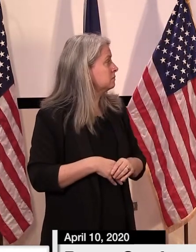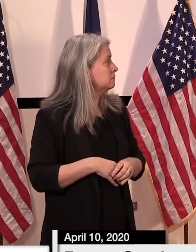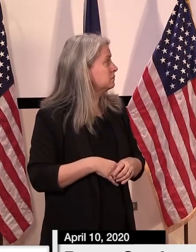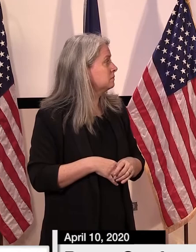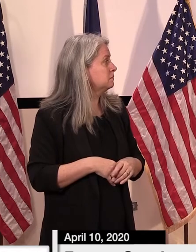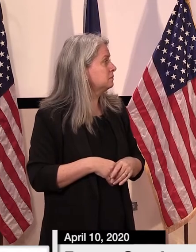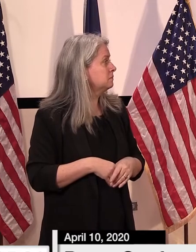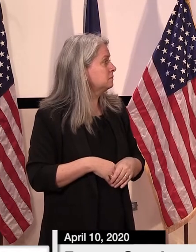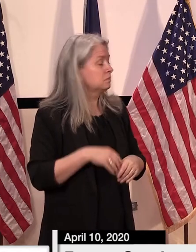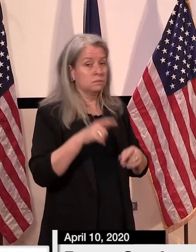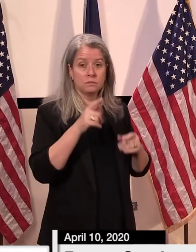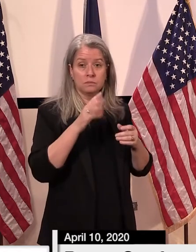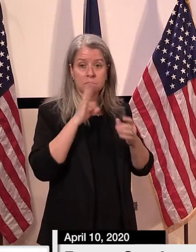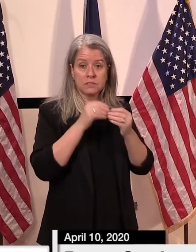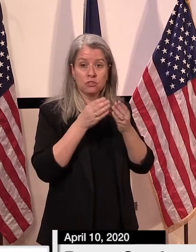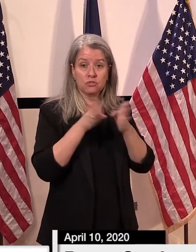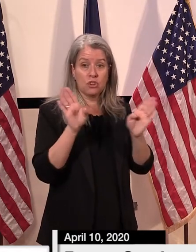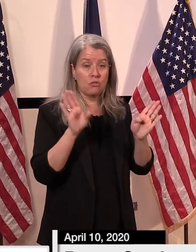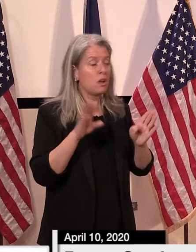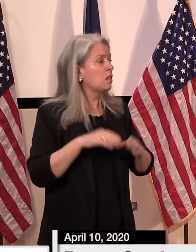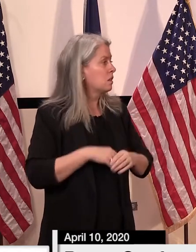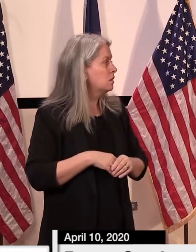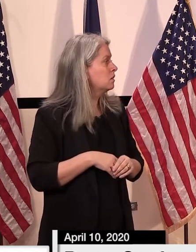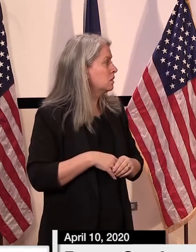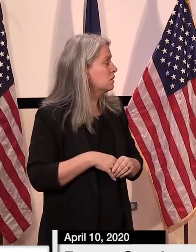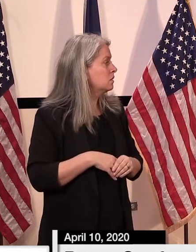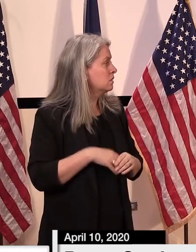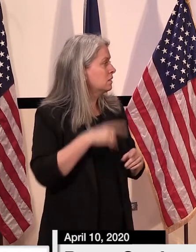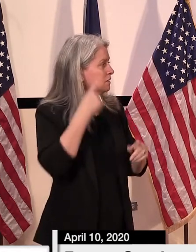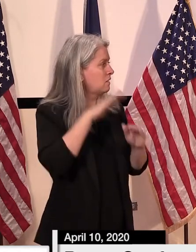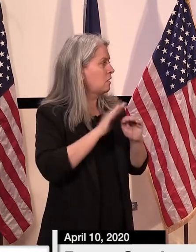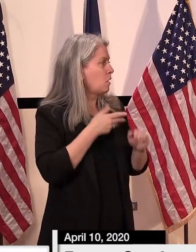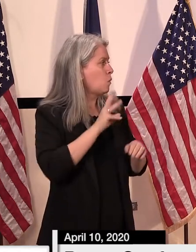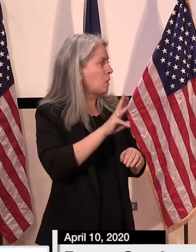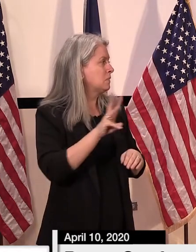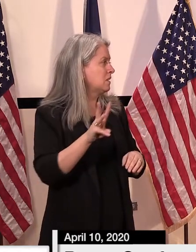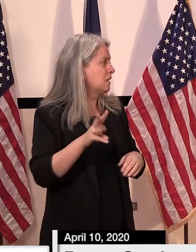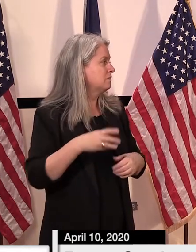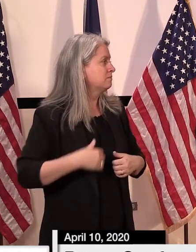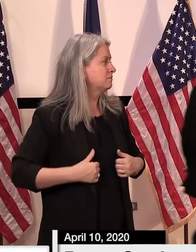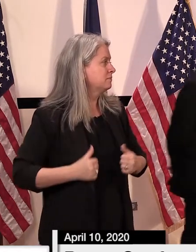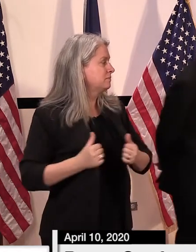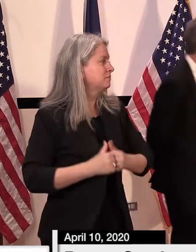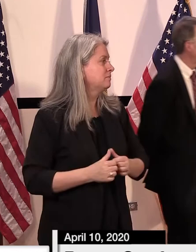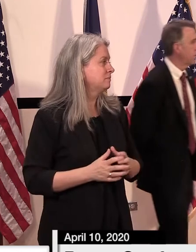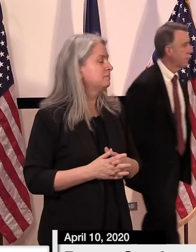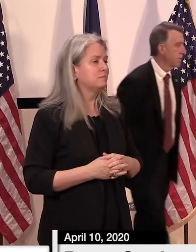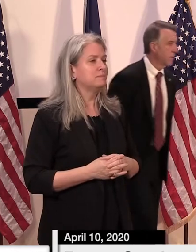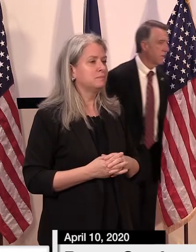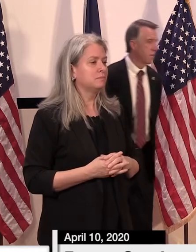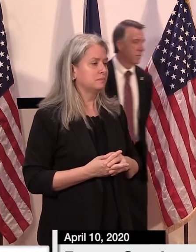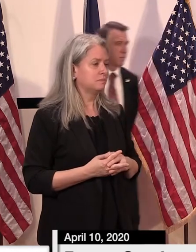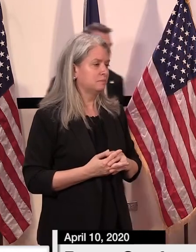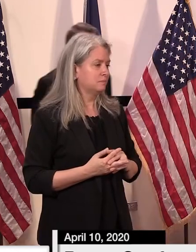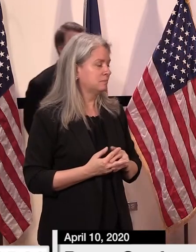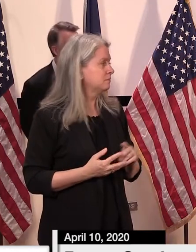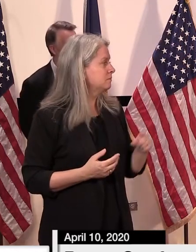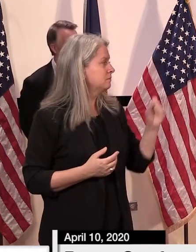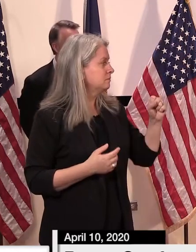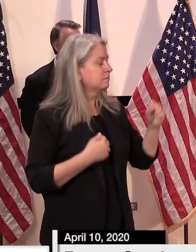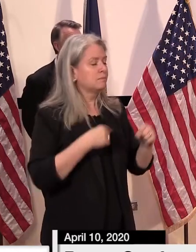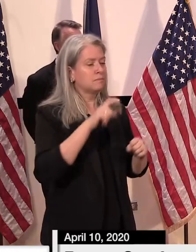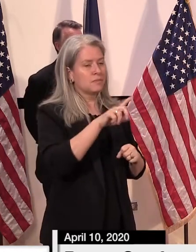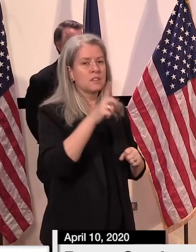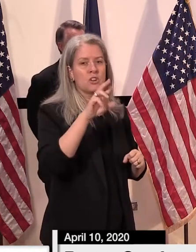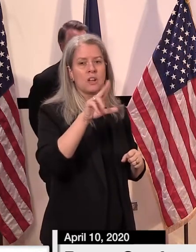i mean in general the overall population i think it's on our website but uh yeah i'll uh i'll ask dr